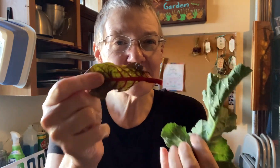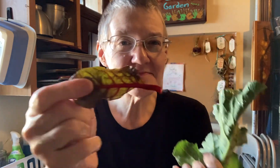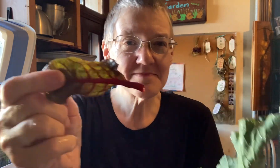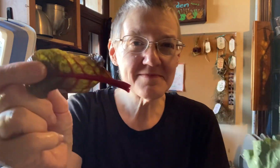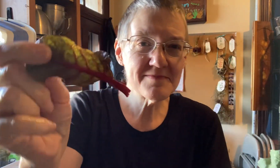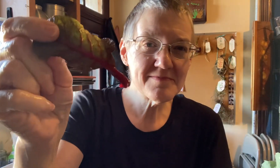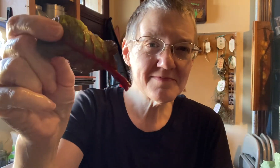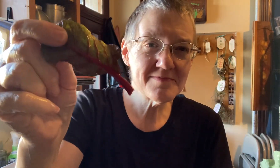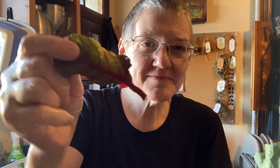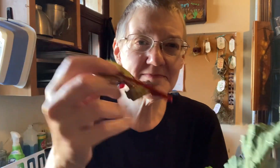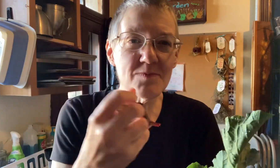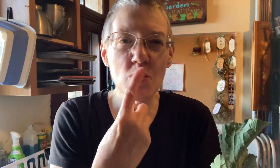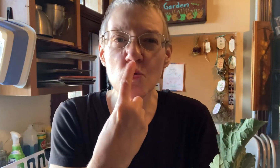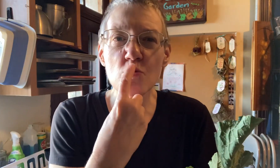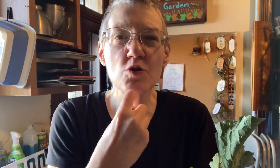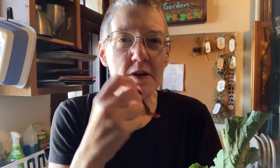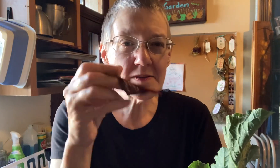the reds can you see that